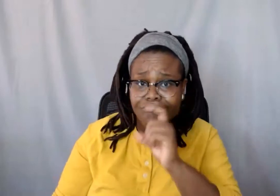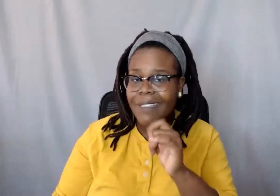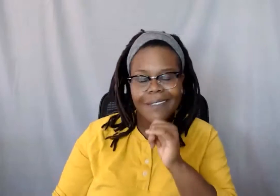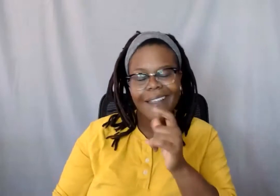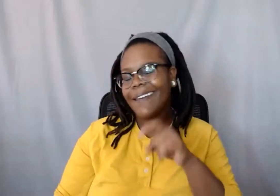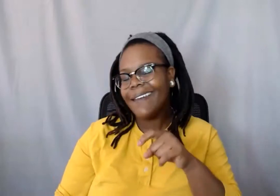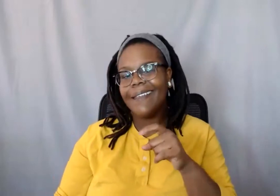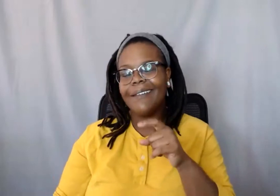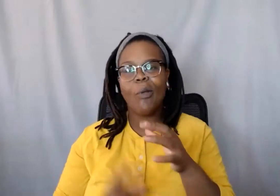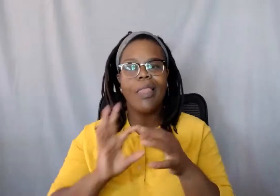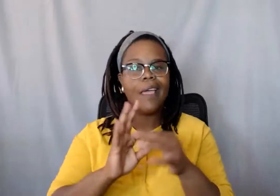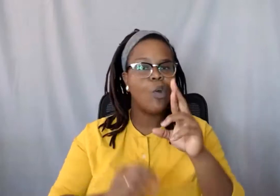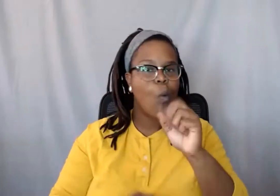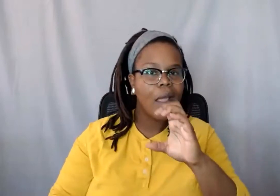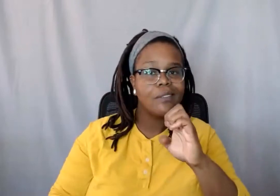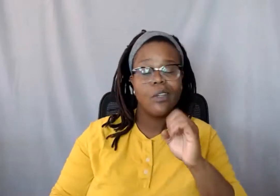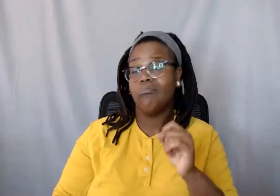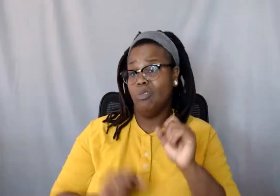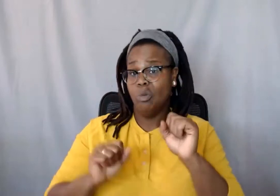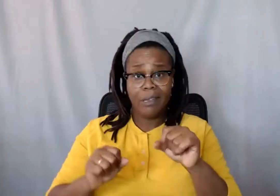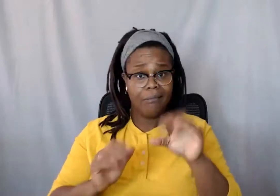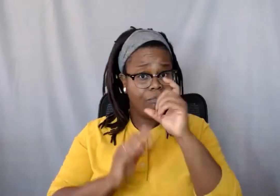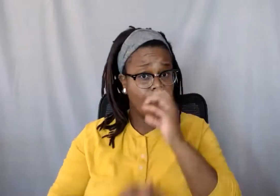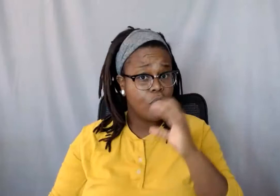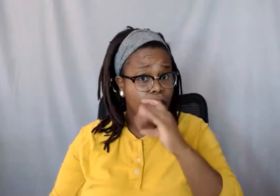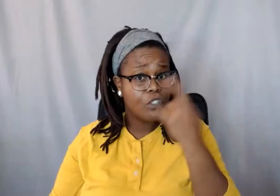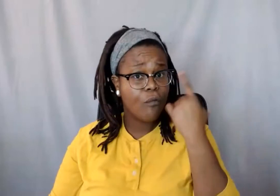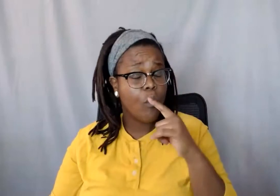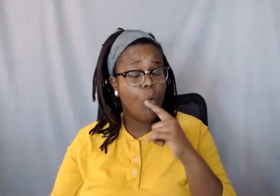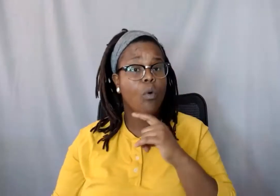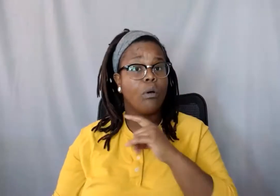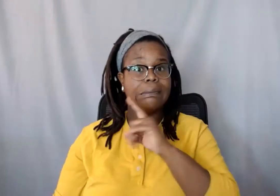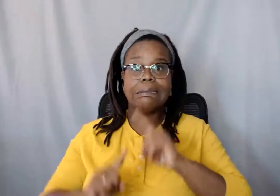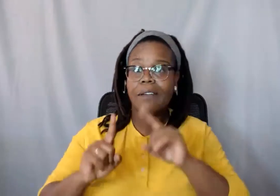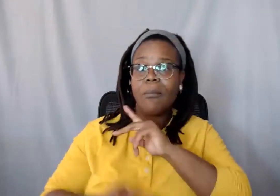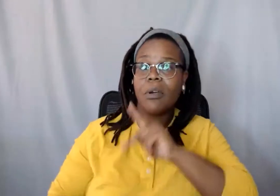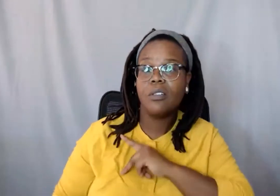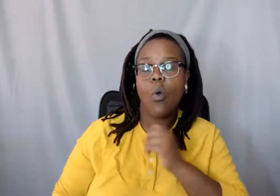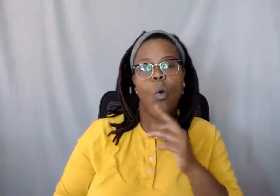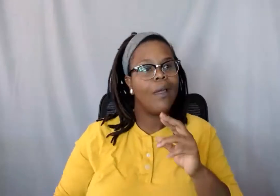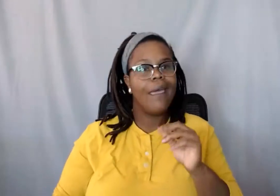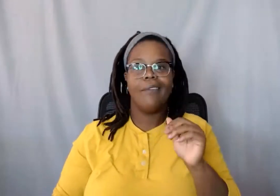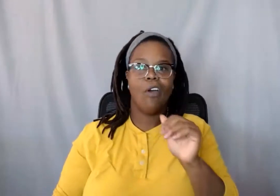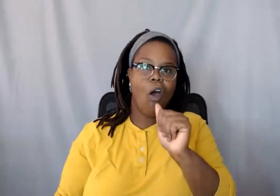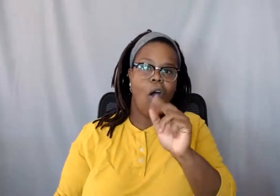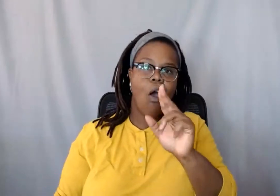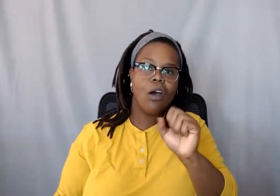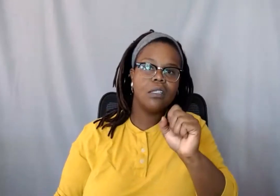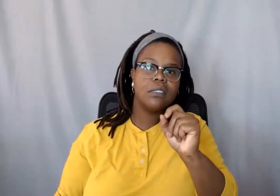personalities. Like say you want to learn about people who are in a more artistic area, you can just look up videos about art majors